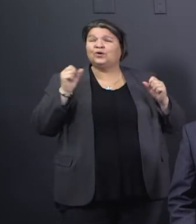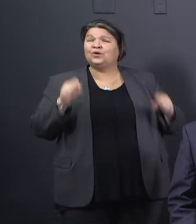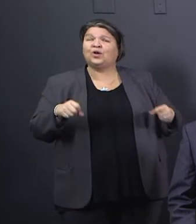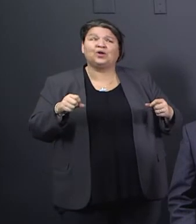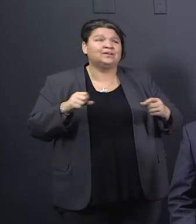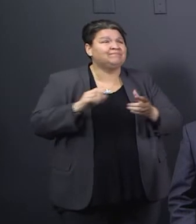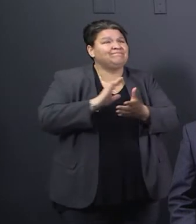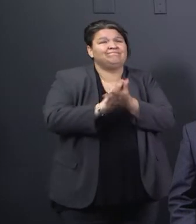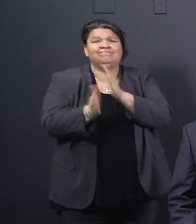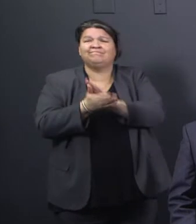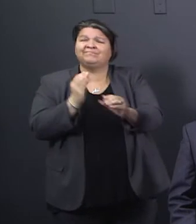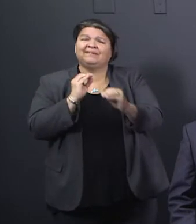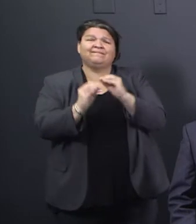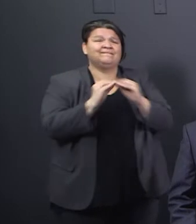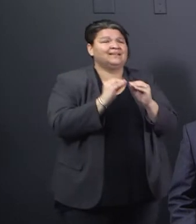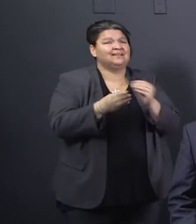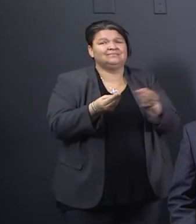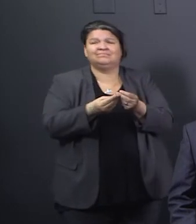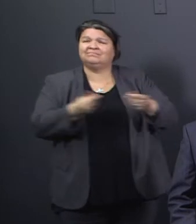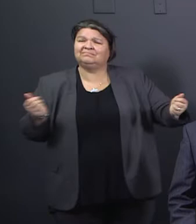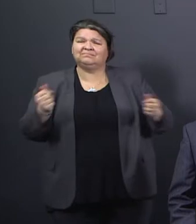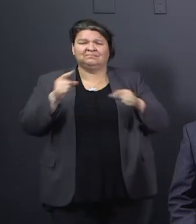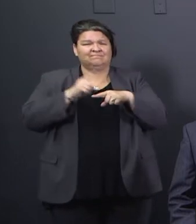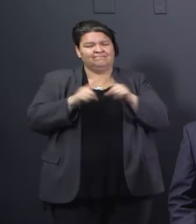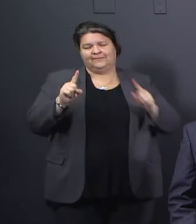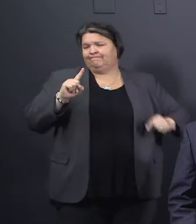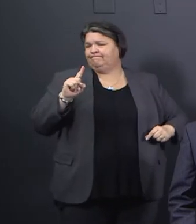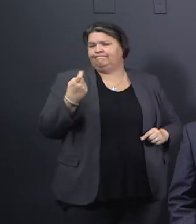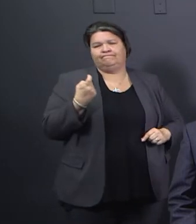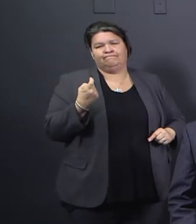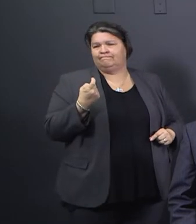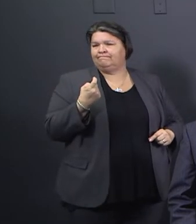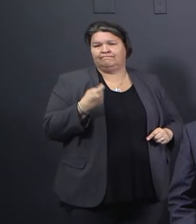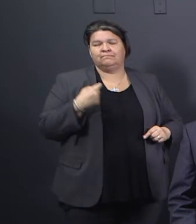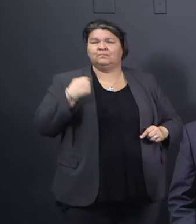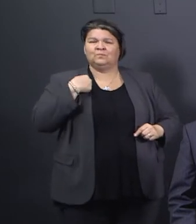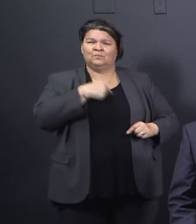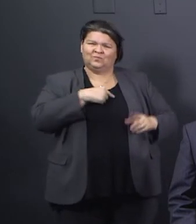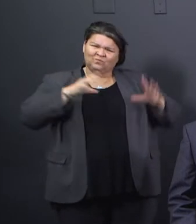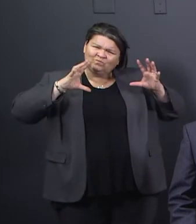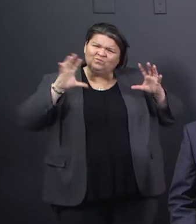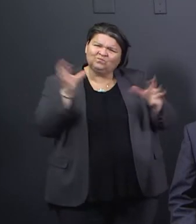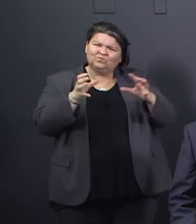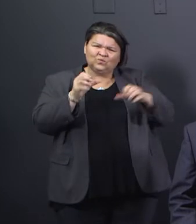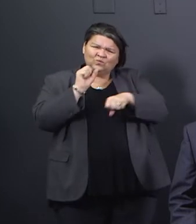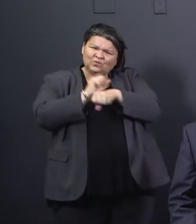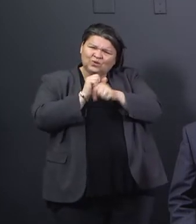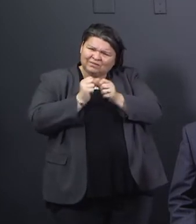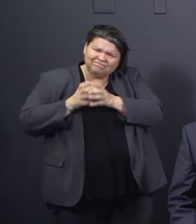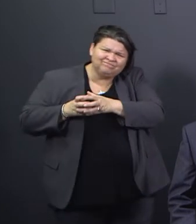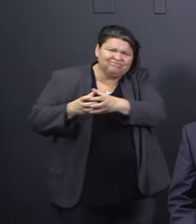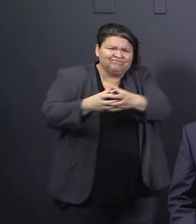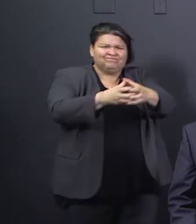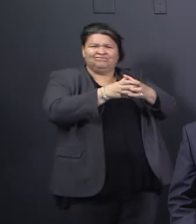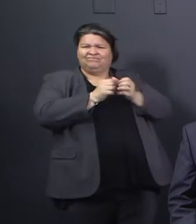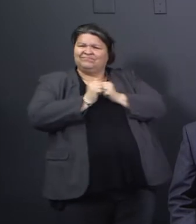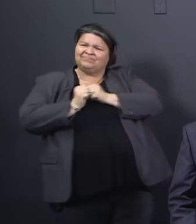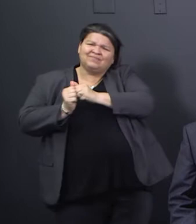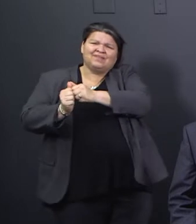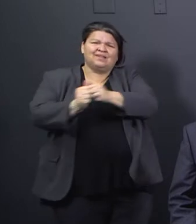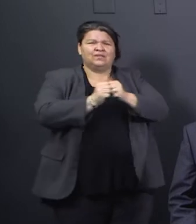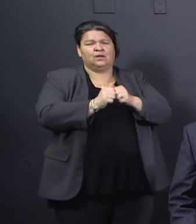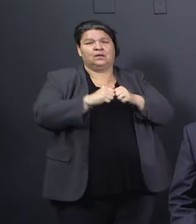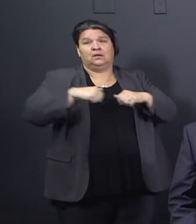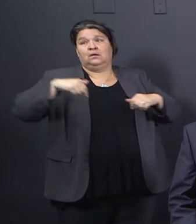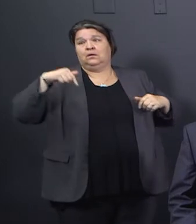all have to do our point to slow the spread. It really is an unprecedented and an unsettling time we live in,